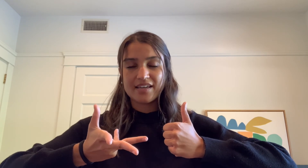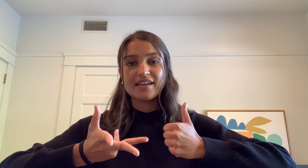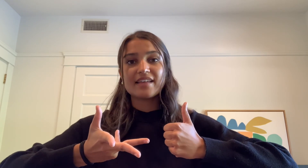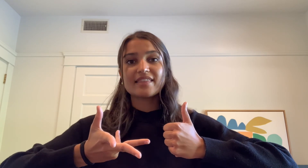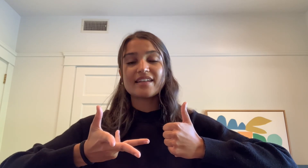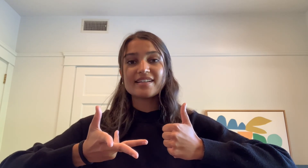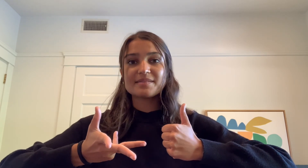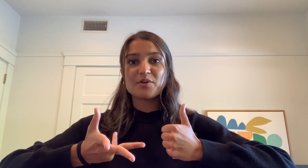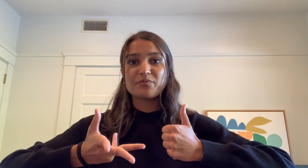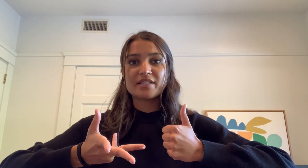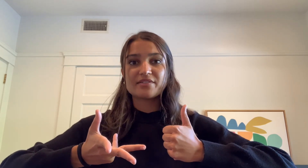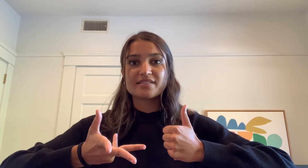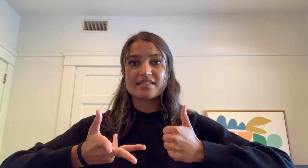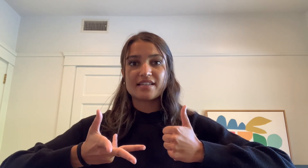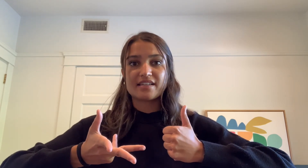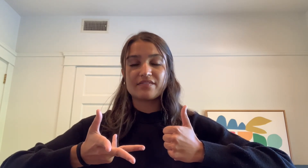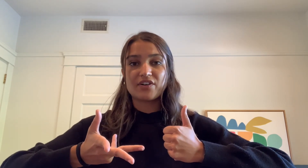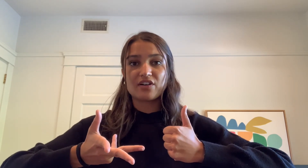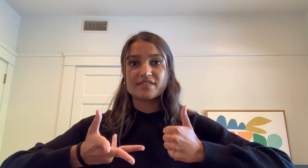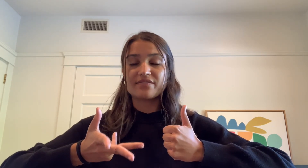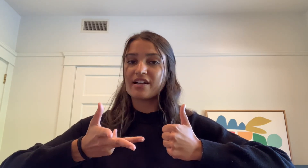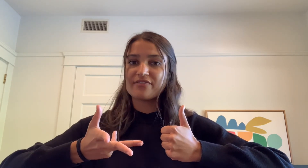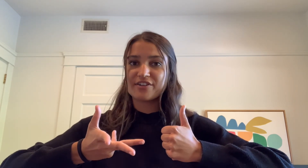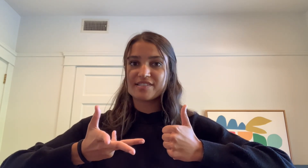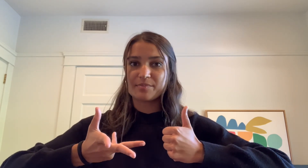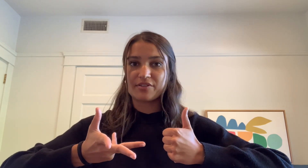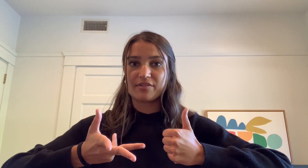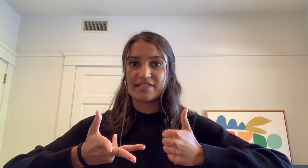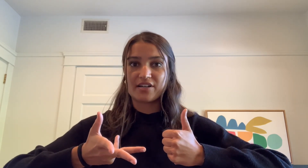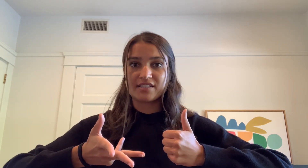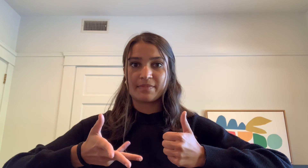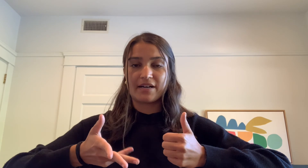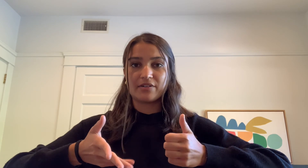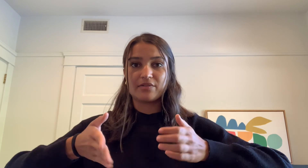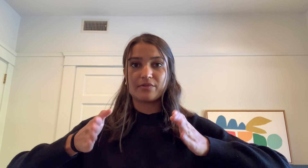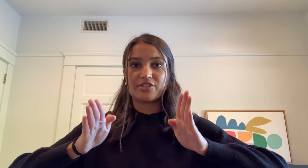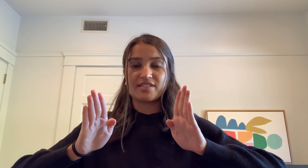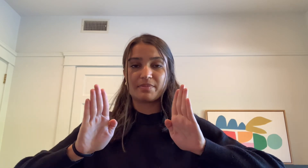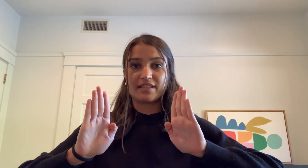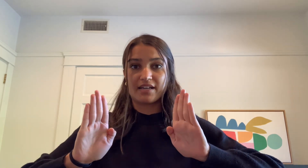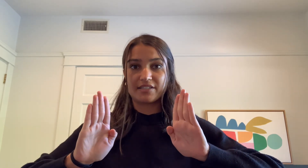The next movement you'll see involves the very first mudra we talked about which is Patakko.